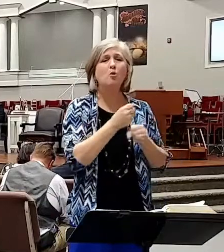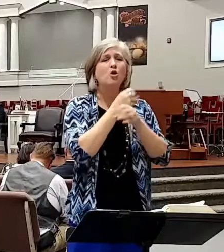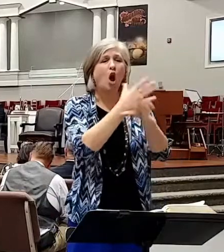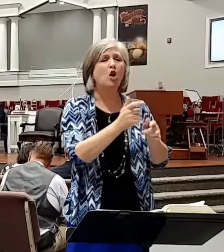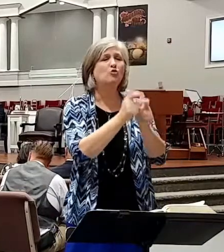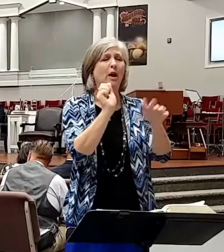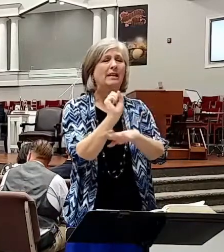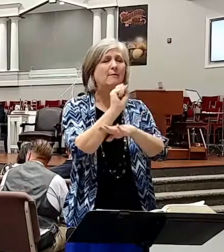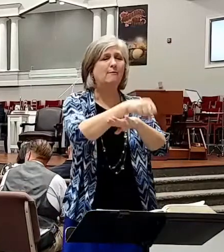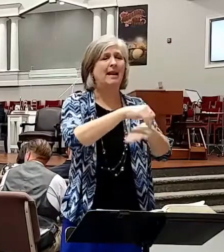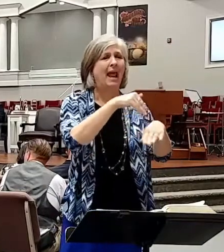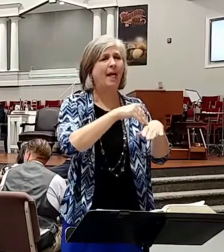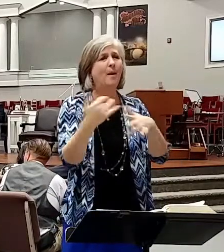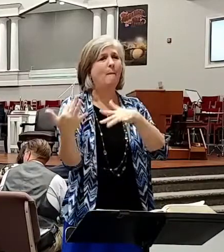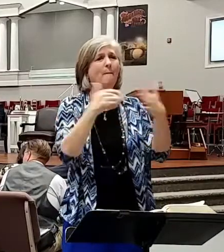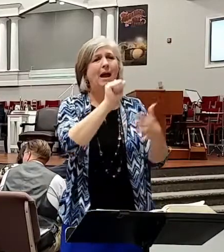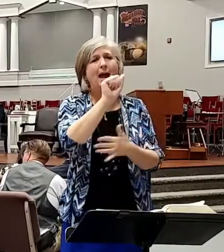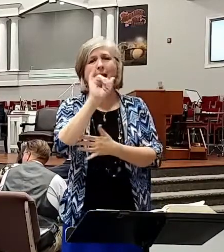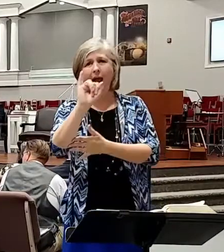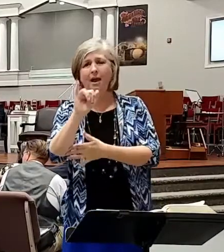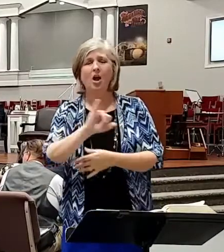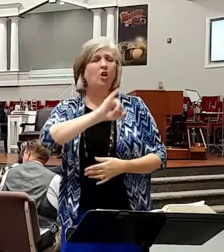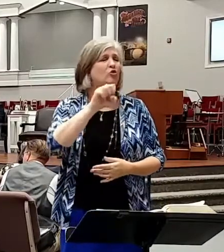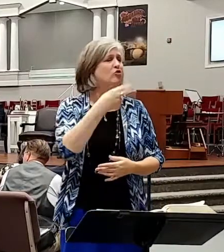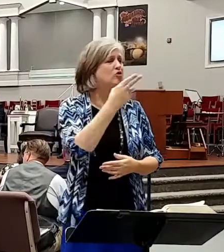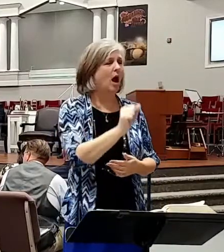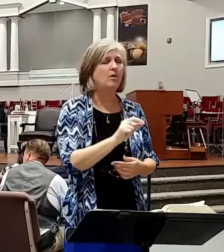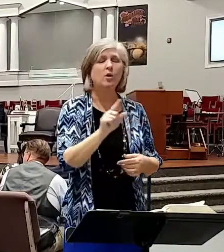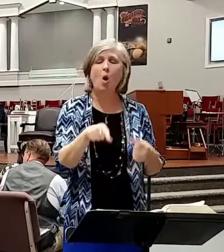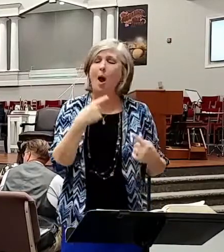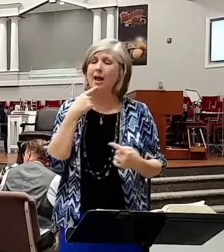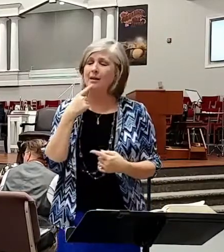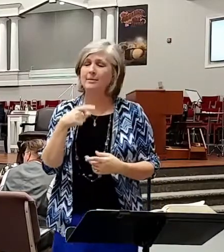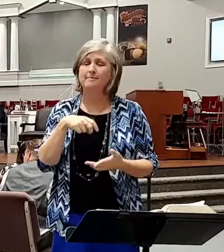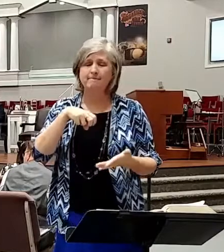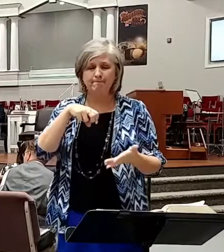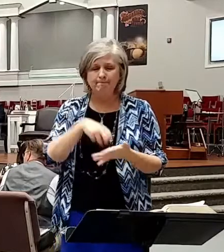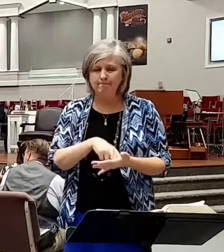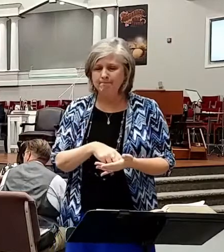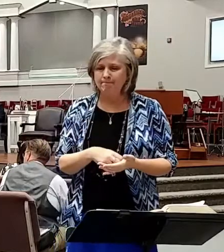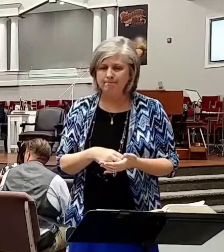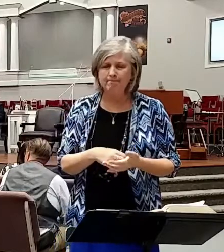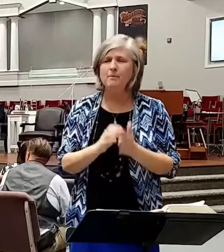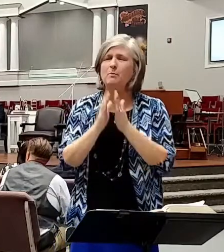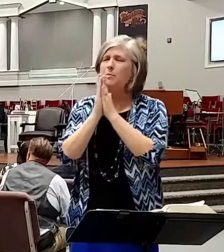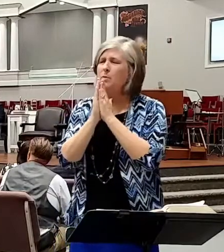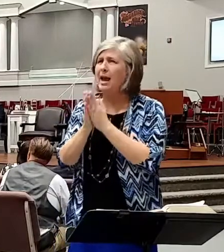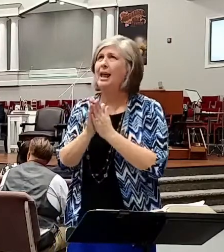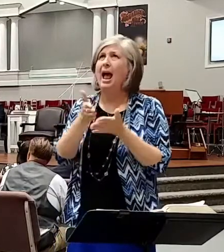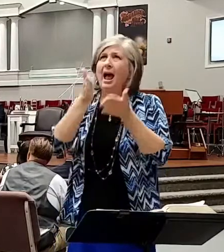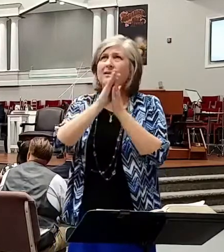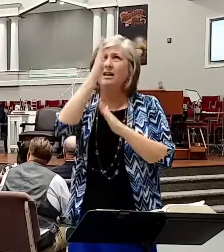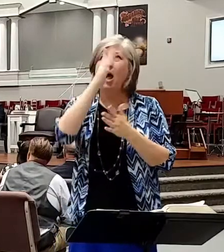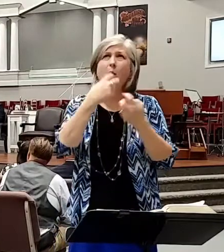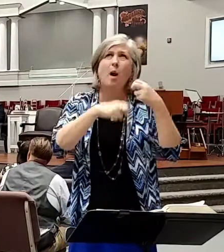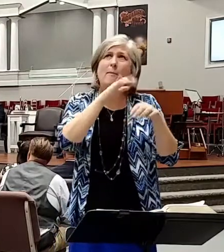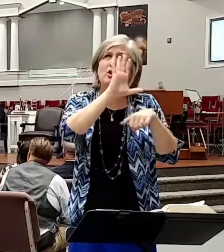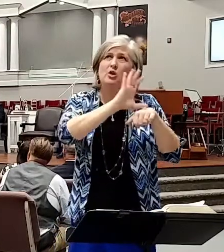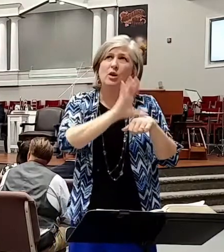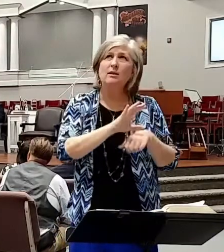at the battle of Ai and so Joshua goes and Joshua 7 hits his knees and begins talking to God about the problem in the church and the Lord said I'm paraphrasing